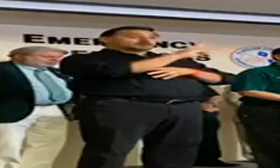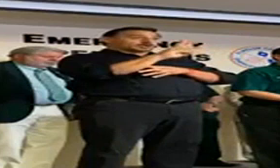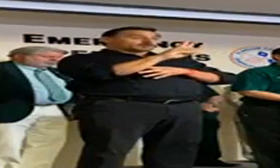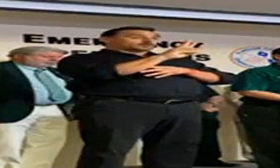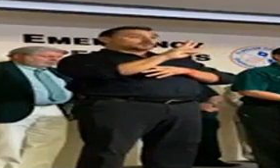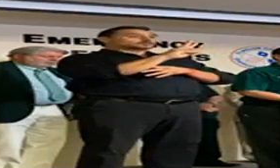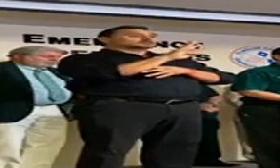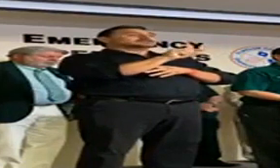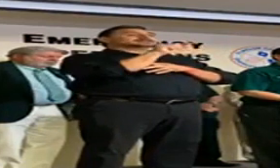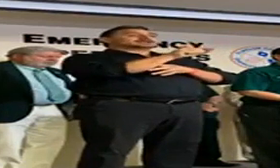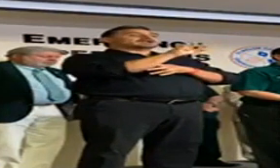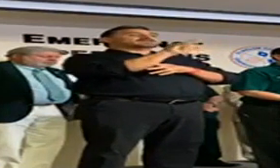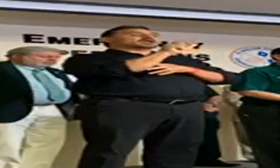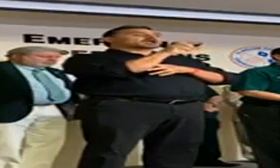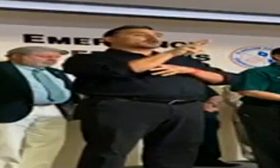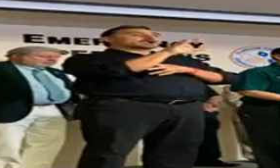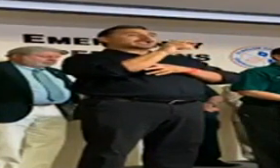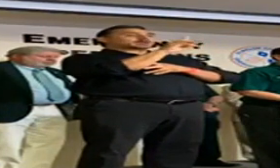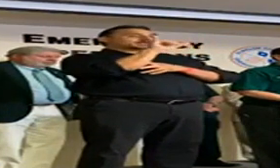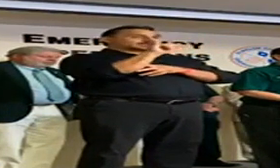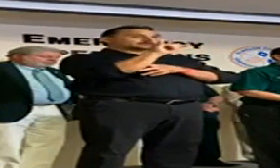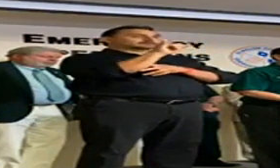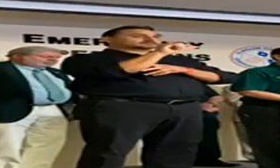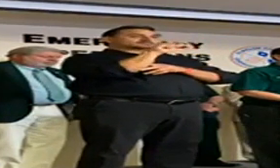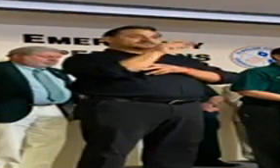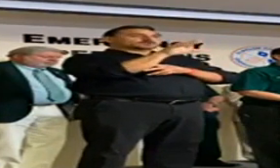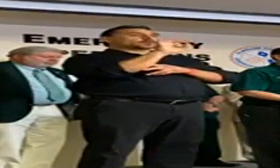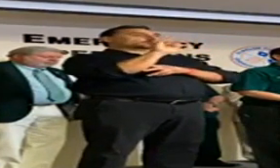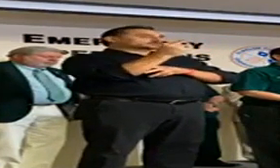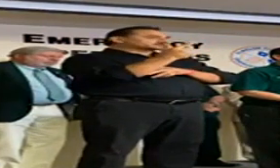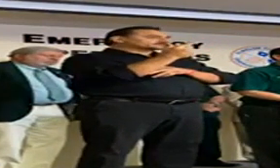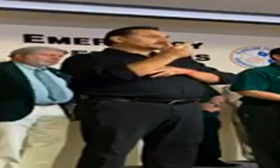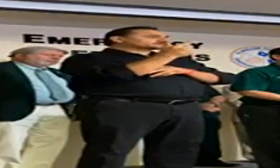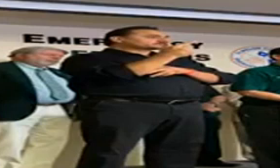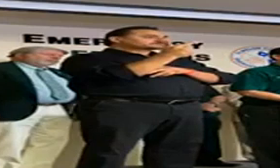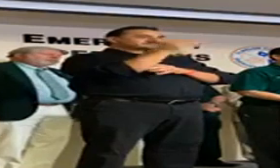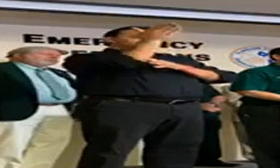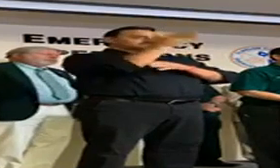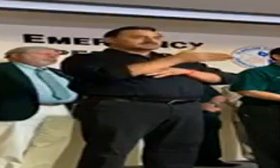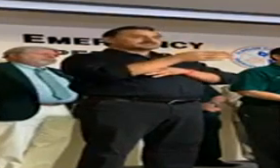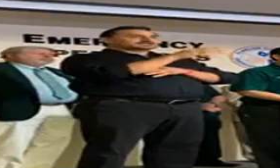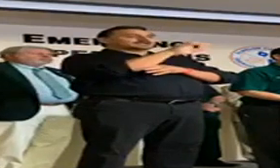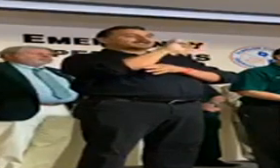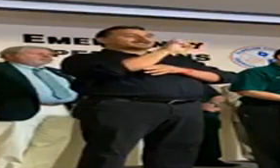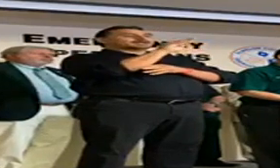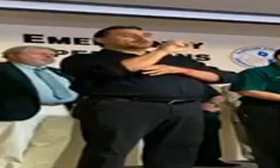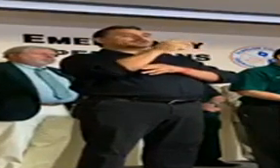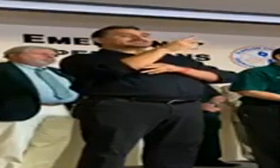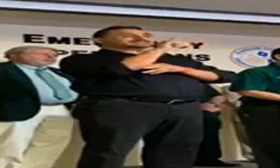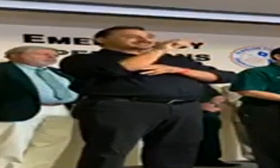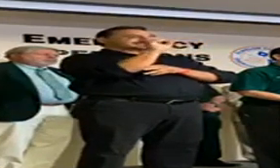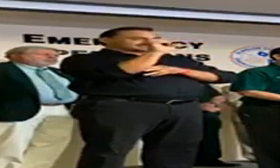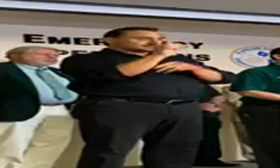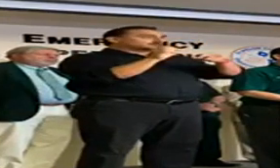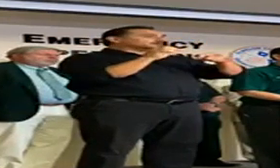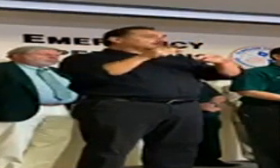.flaglercounty.org slash emergency. On